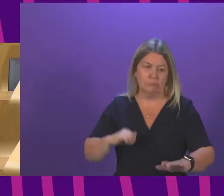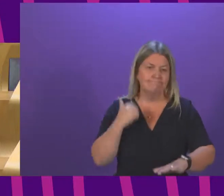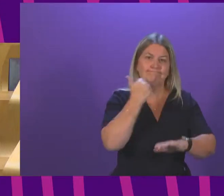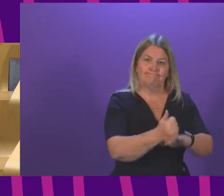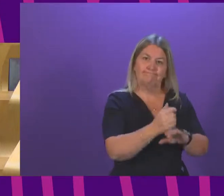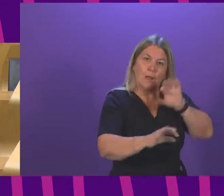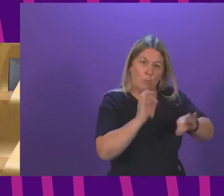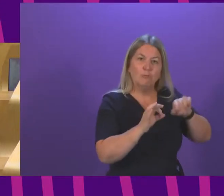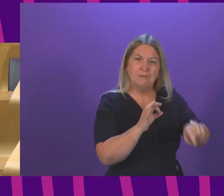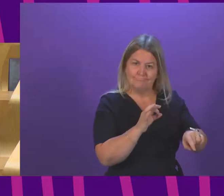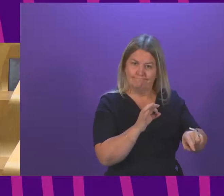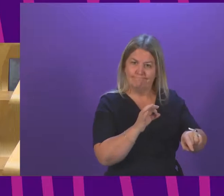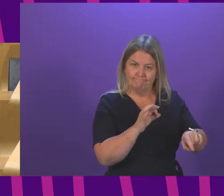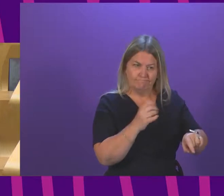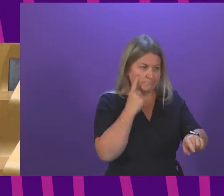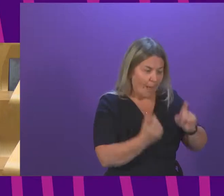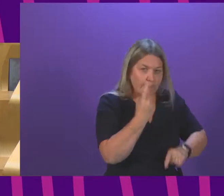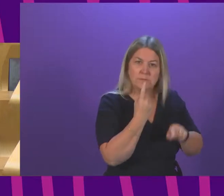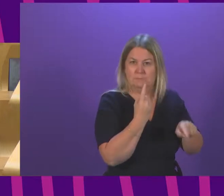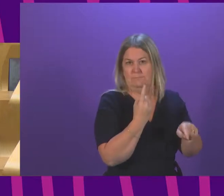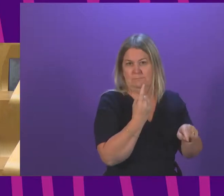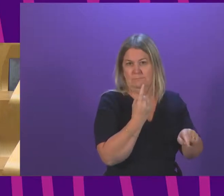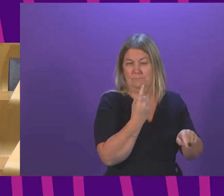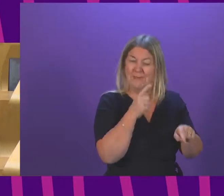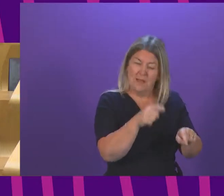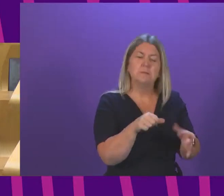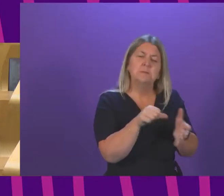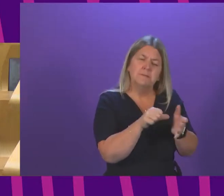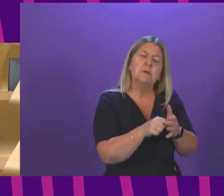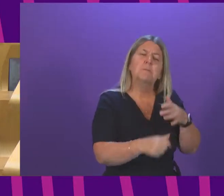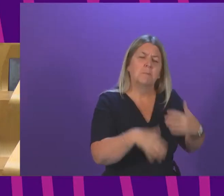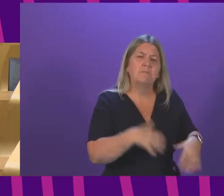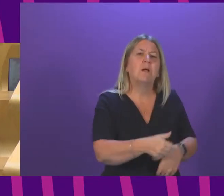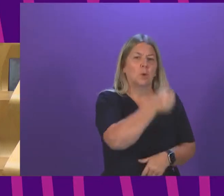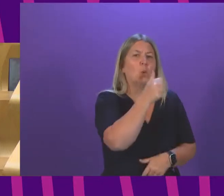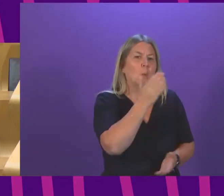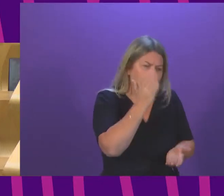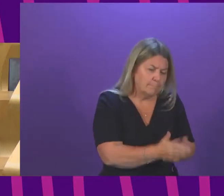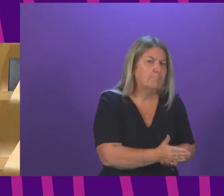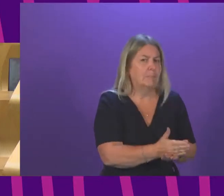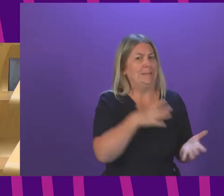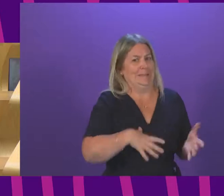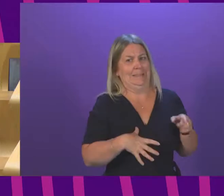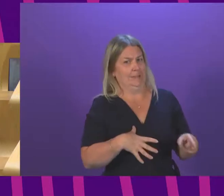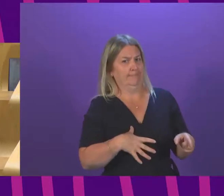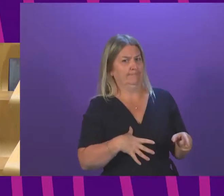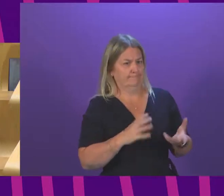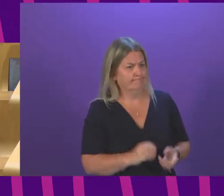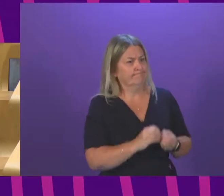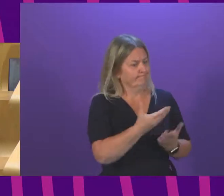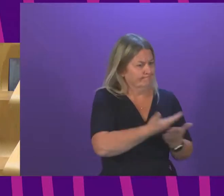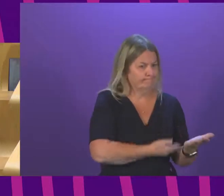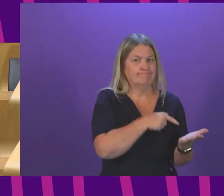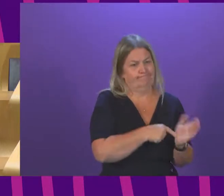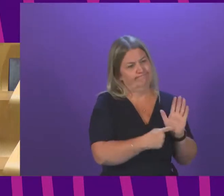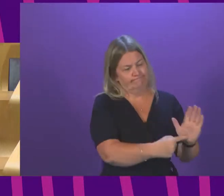my view, is fulfilling a difficult, painful but necessary role in Scottish society to oblige